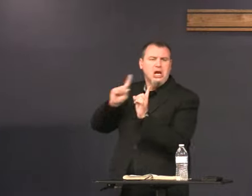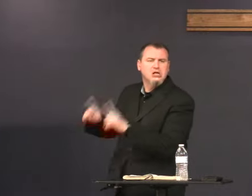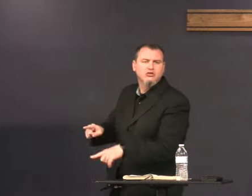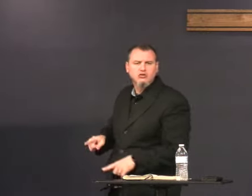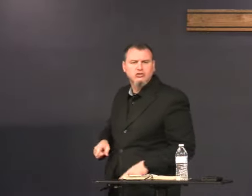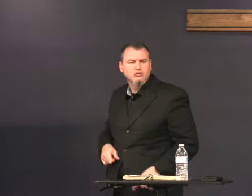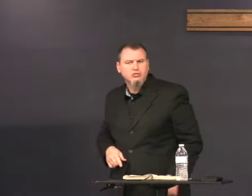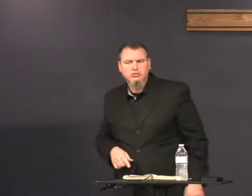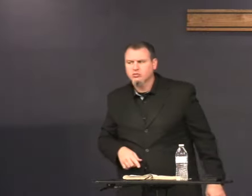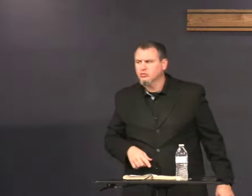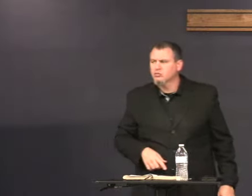and then I do my answer